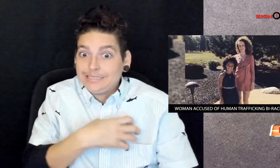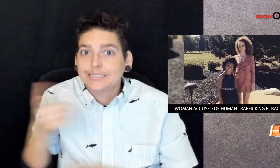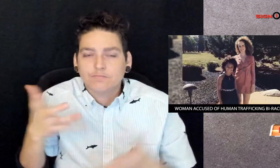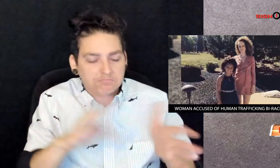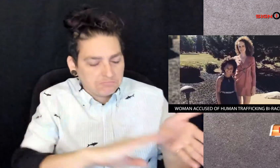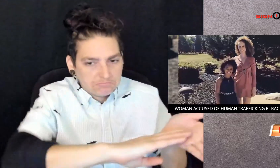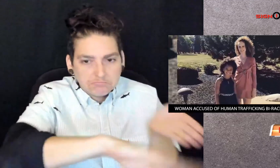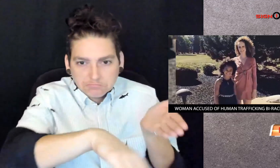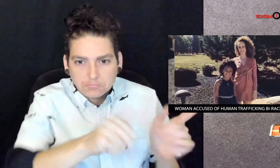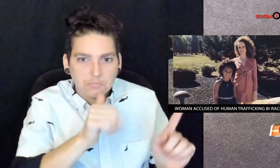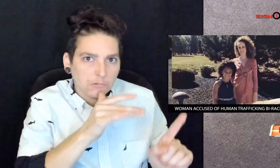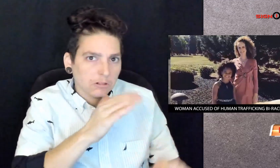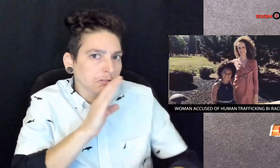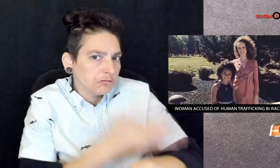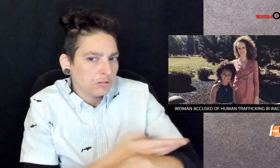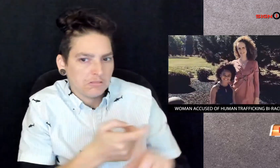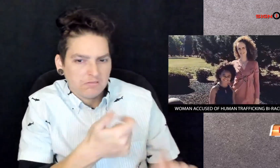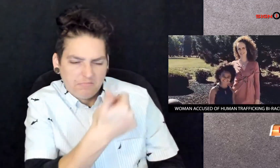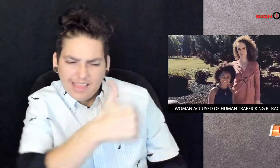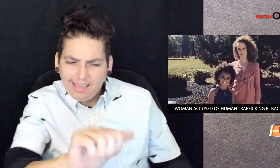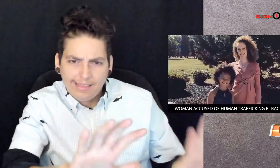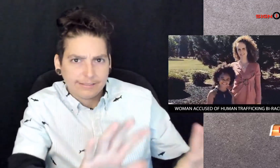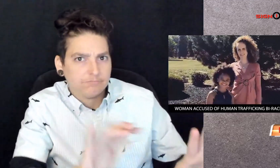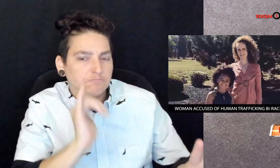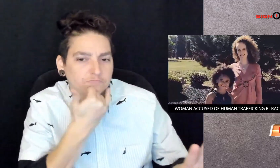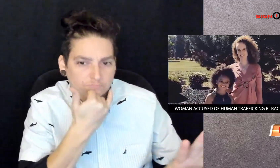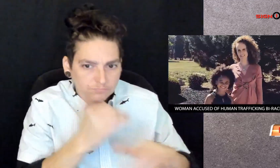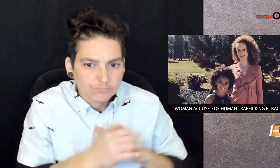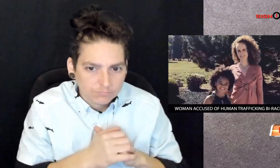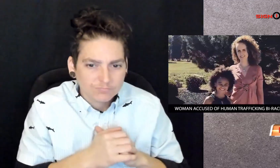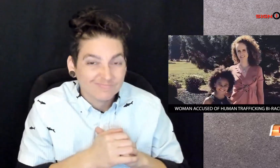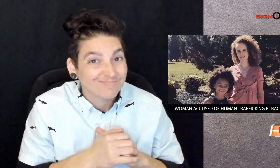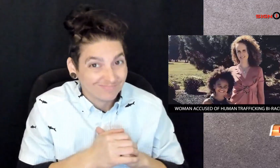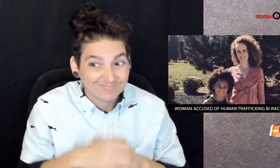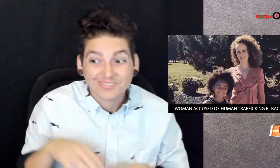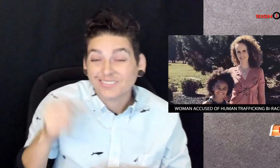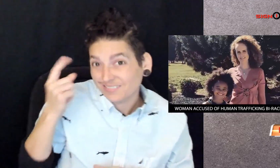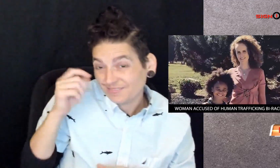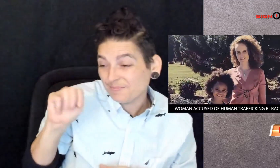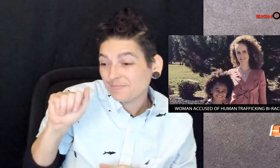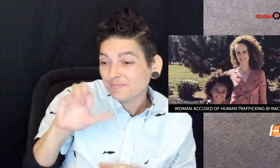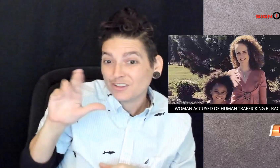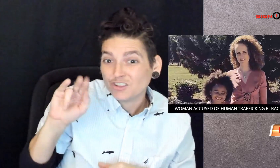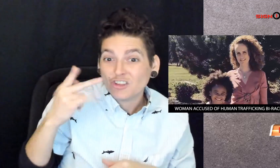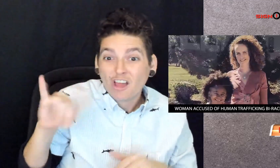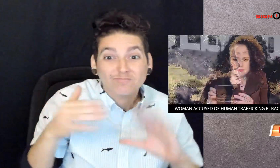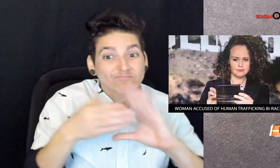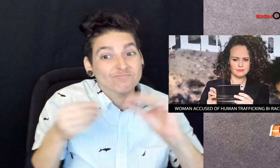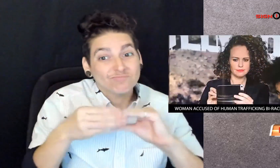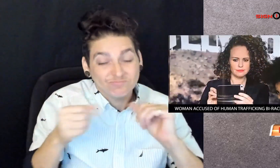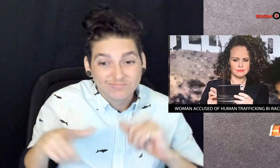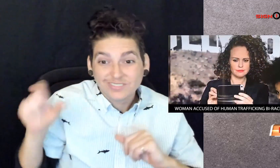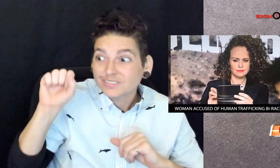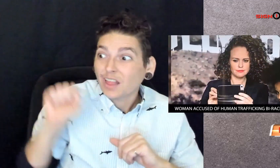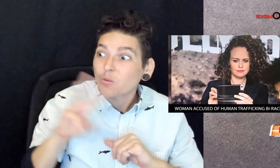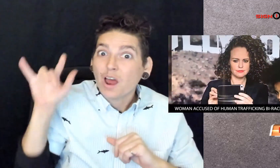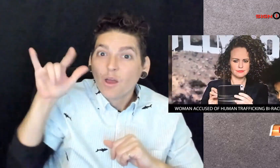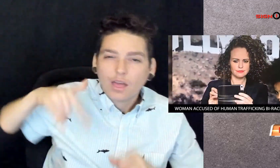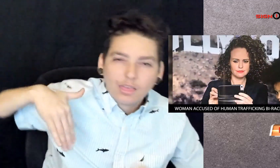But even though Denver police cleared both mother and daughter of any wrongdoing, McCarthy says she is yet to